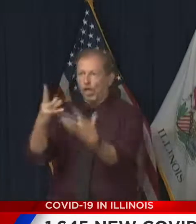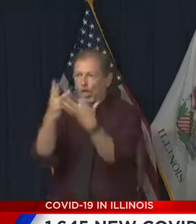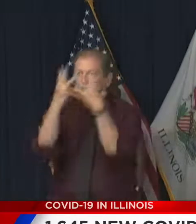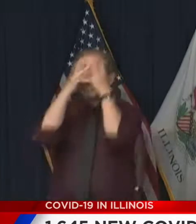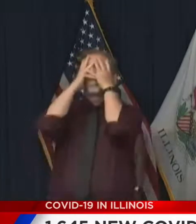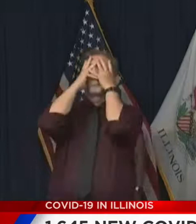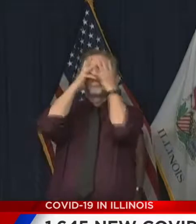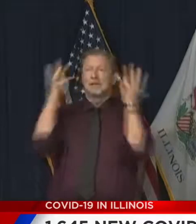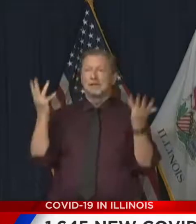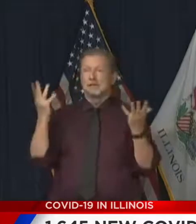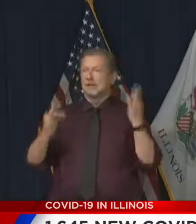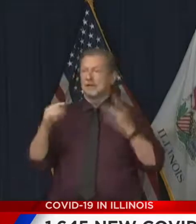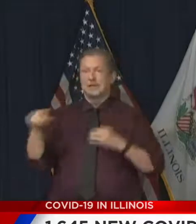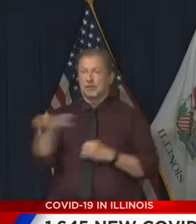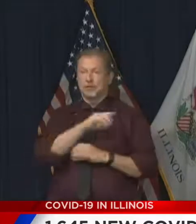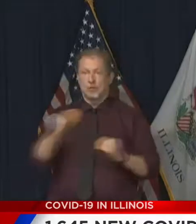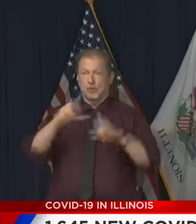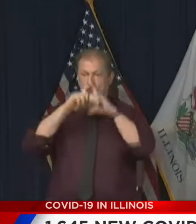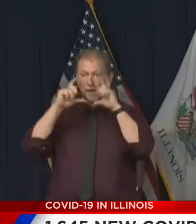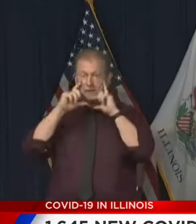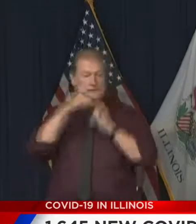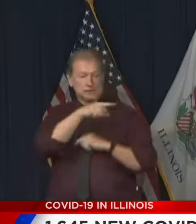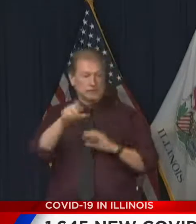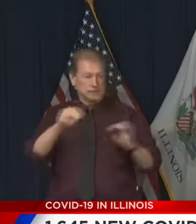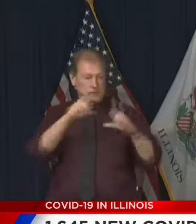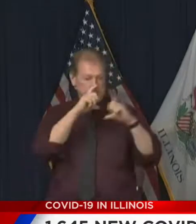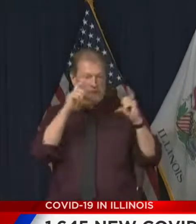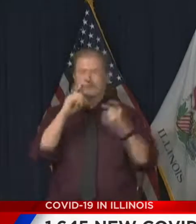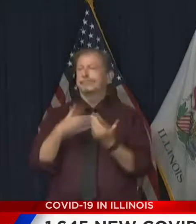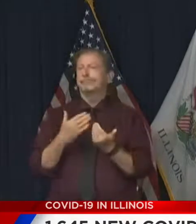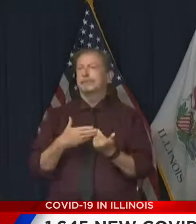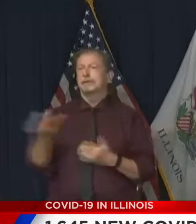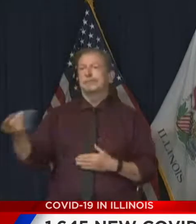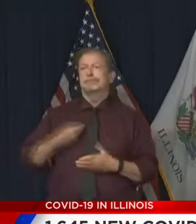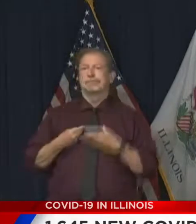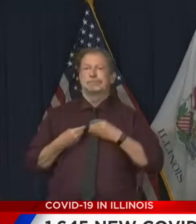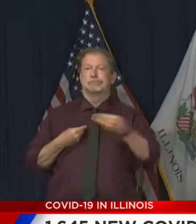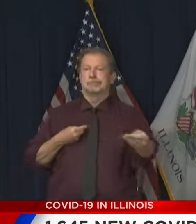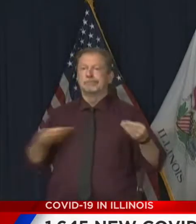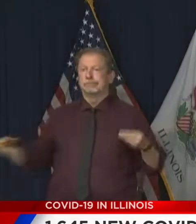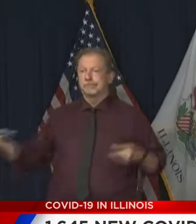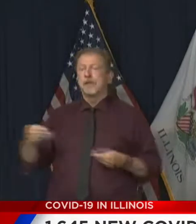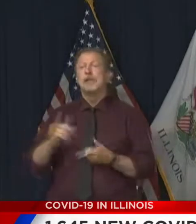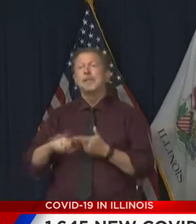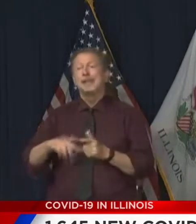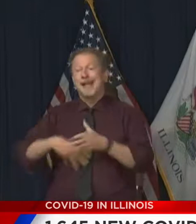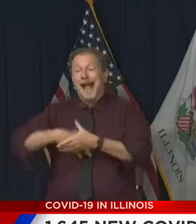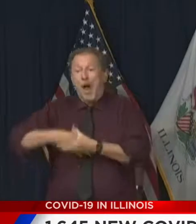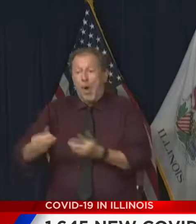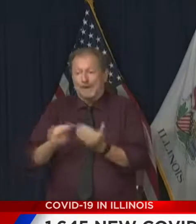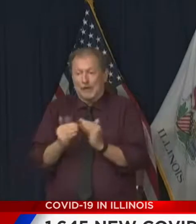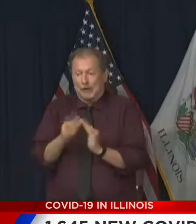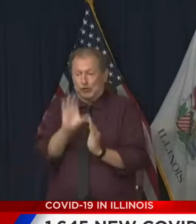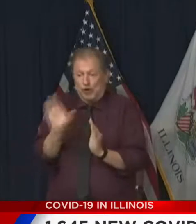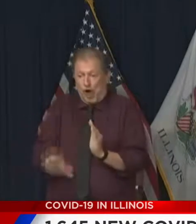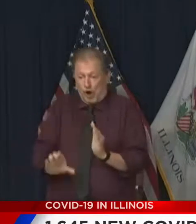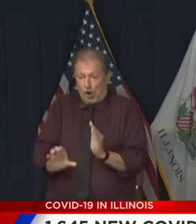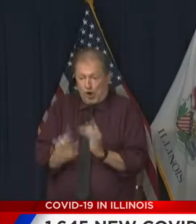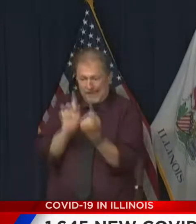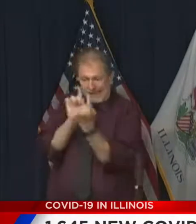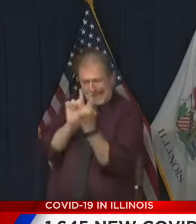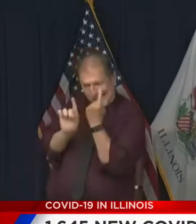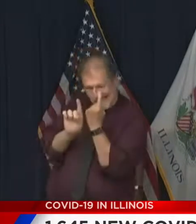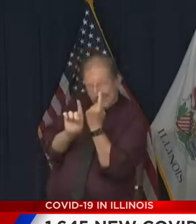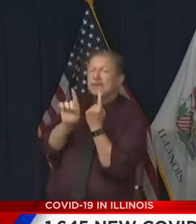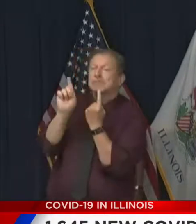mask and if they're not wearing a mask, then there is a much easier ability to transmit the virus. You to wear masks and very